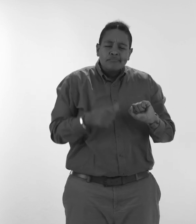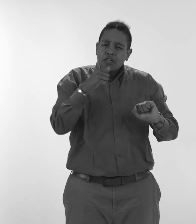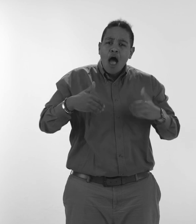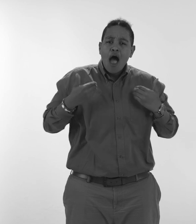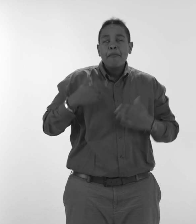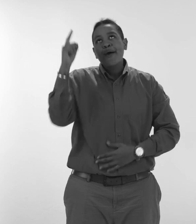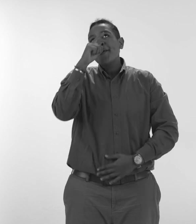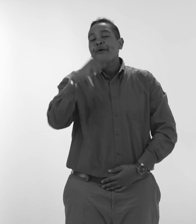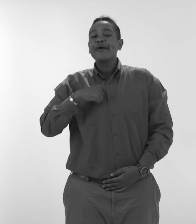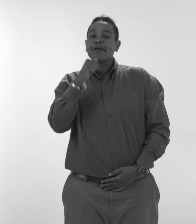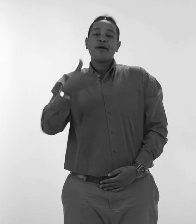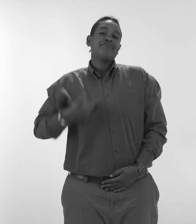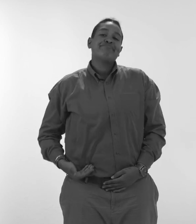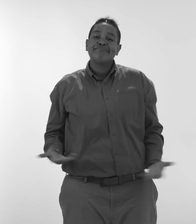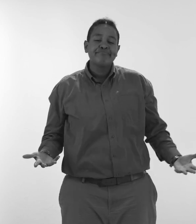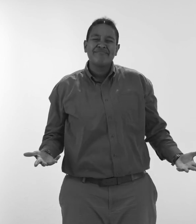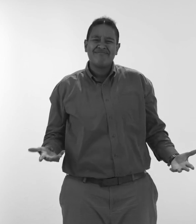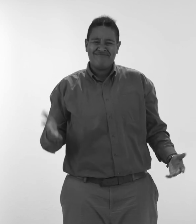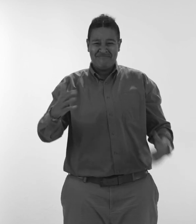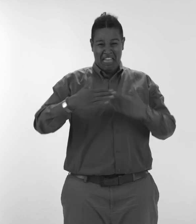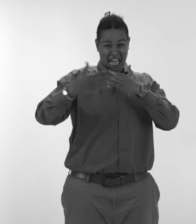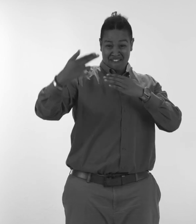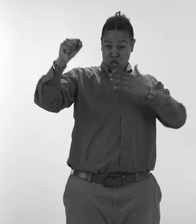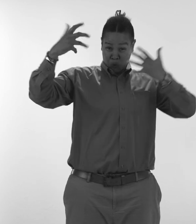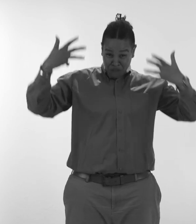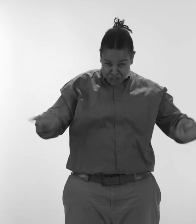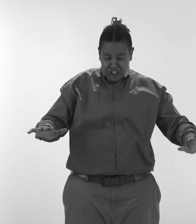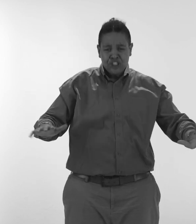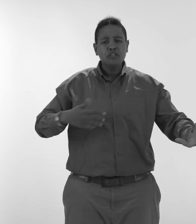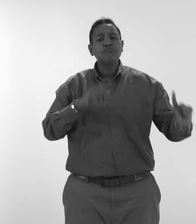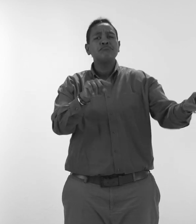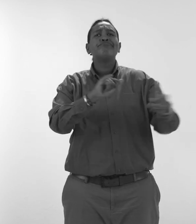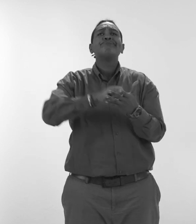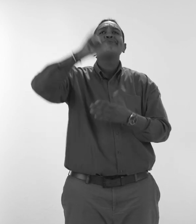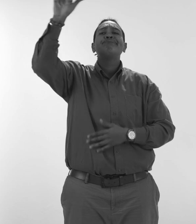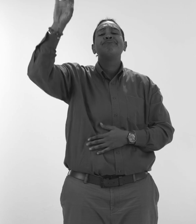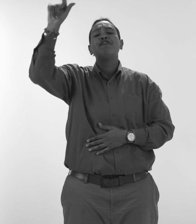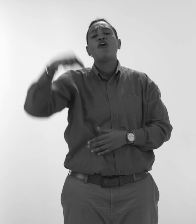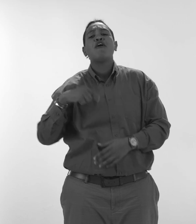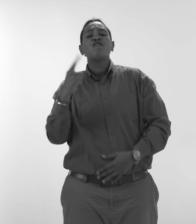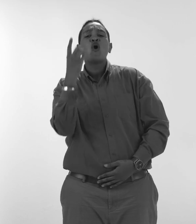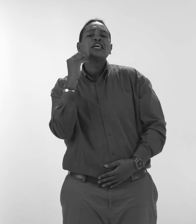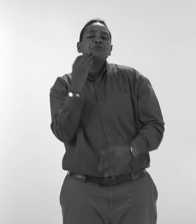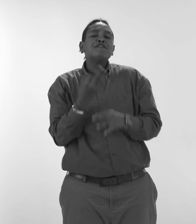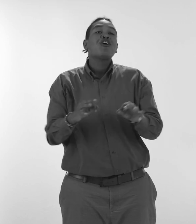as I had to pretend to be someone I was not. After high school I went to Florida where I first experienced freedom.